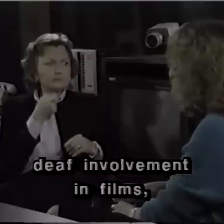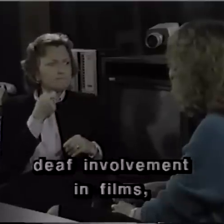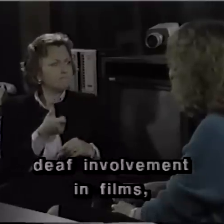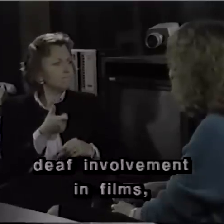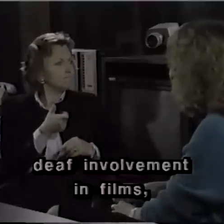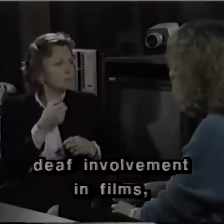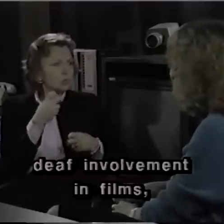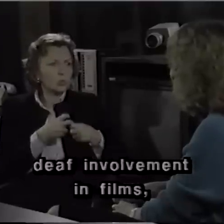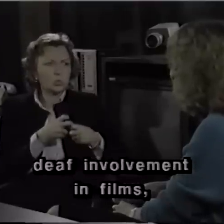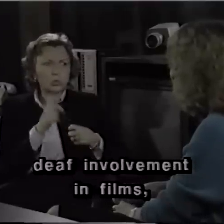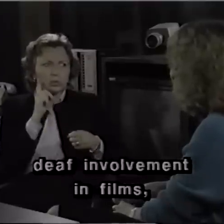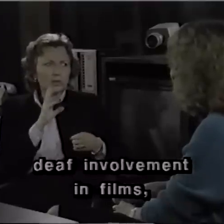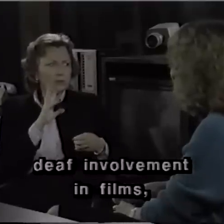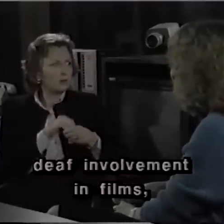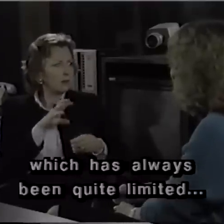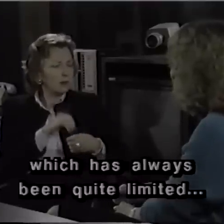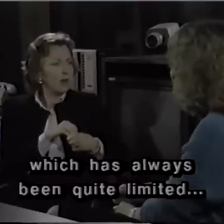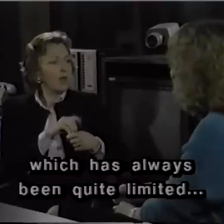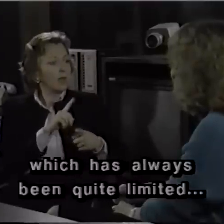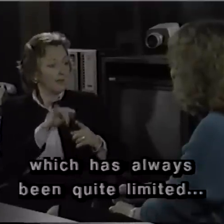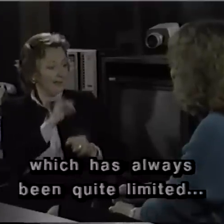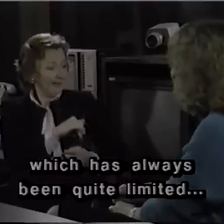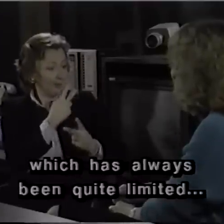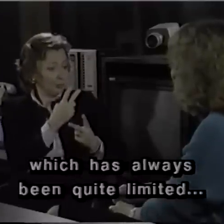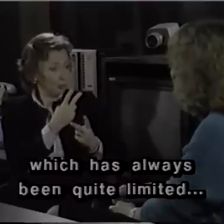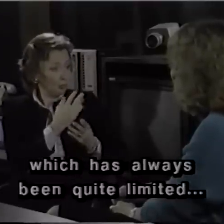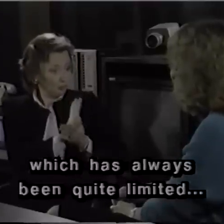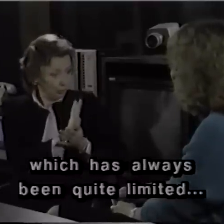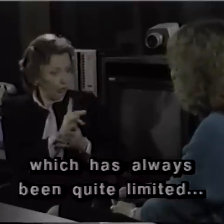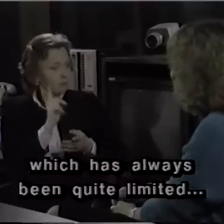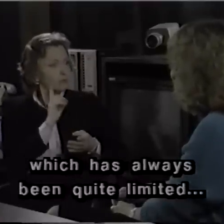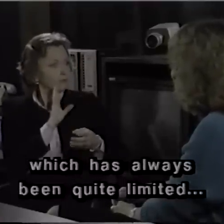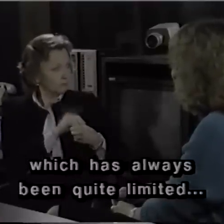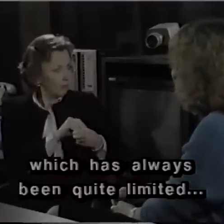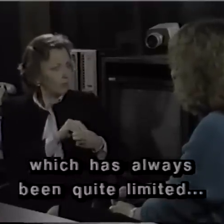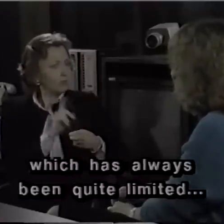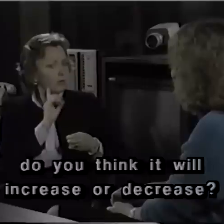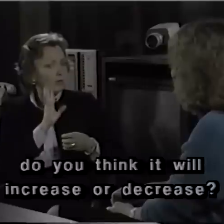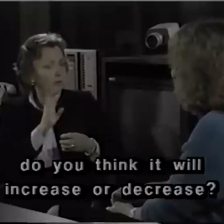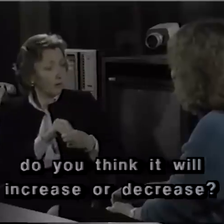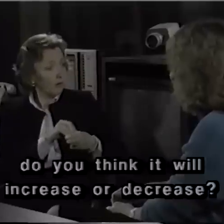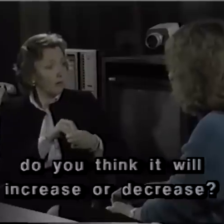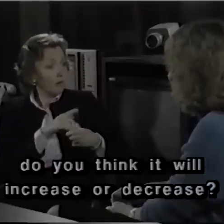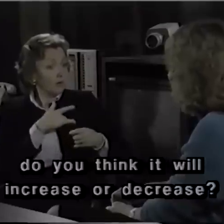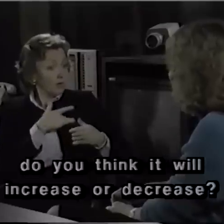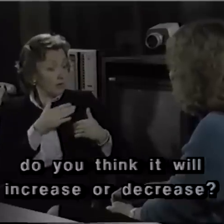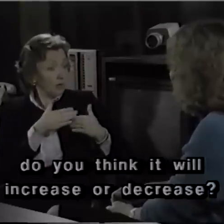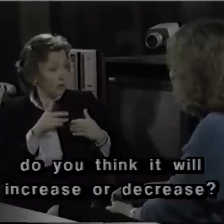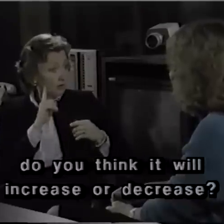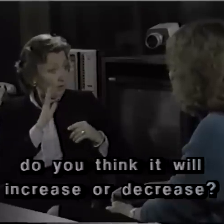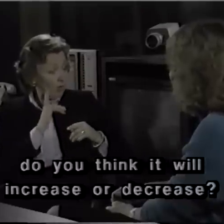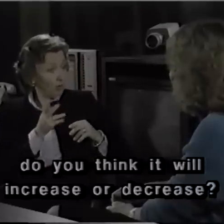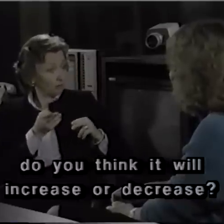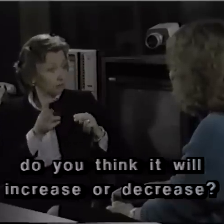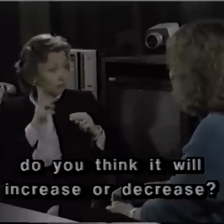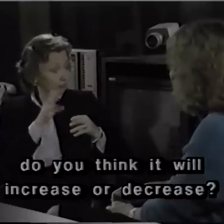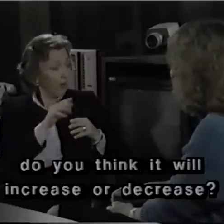involvement in films, which has always been quite limited, do you think it will increase or